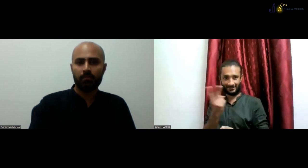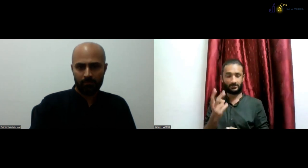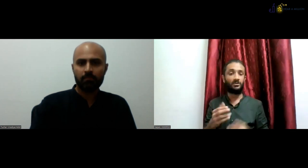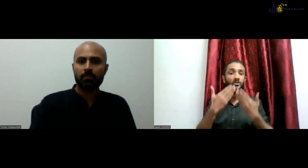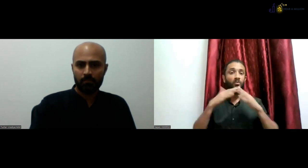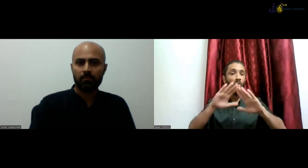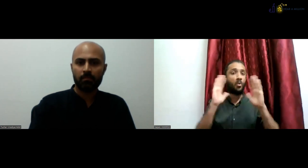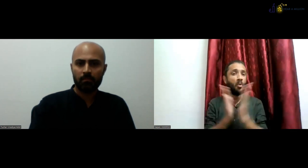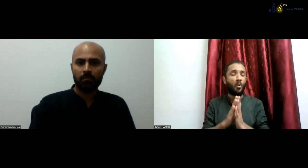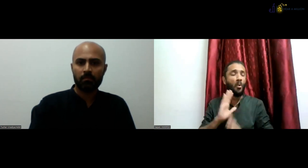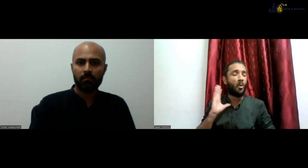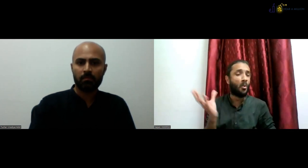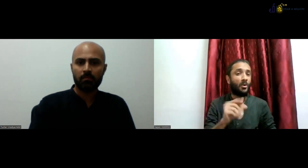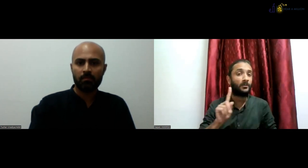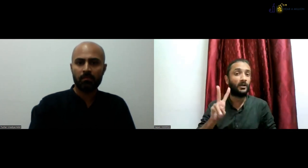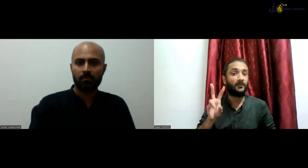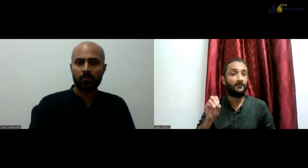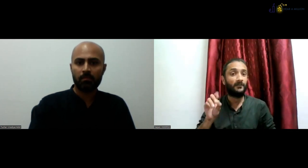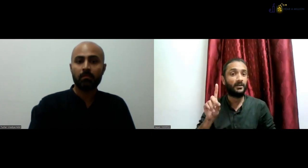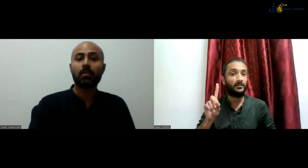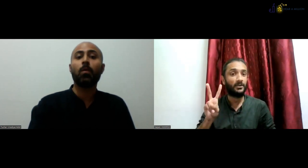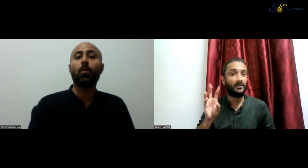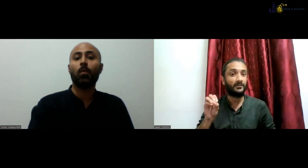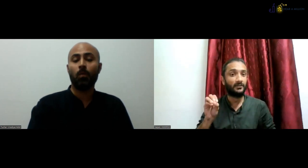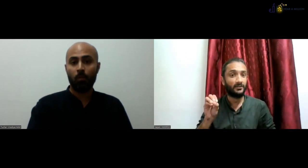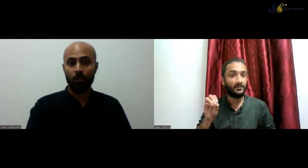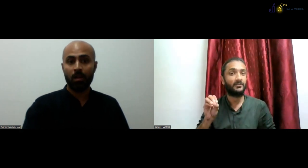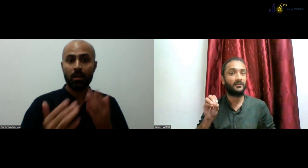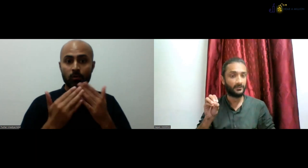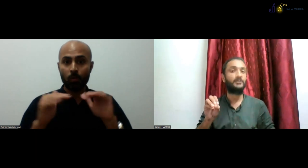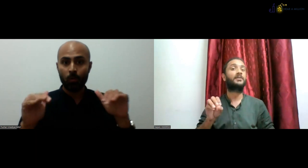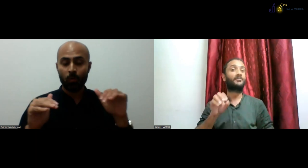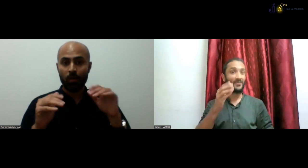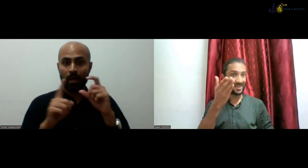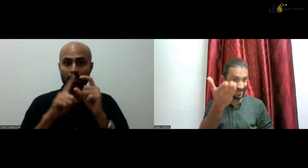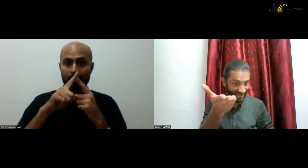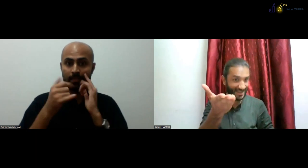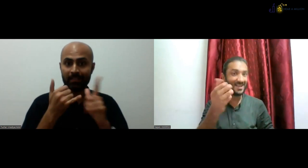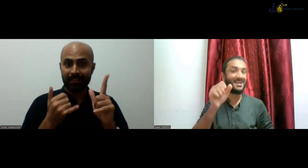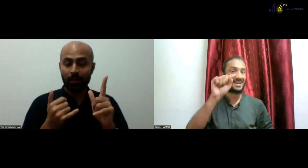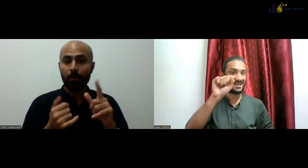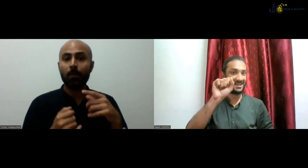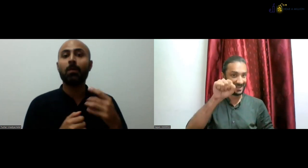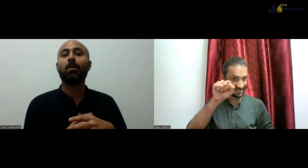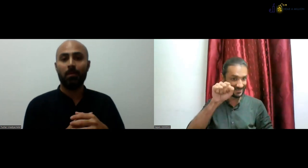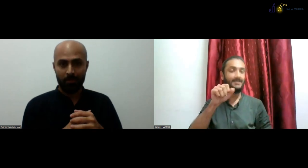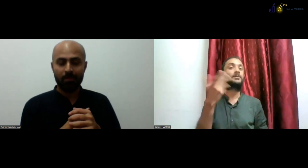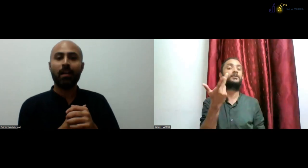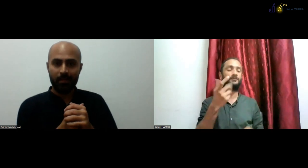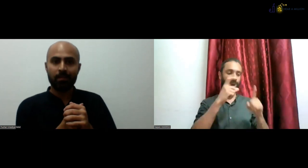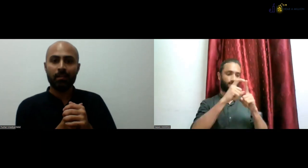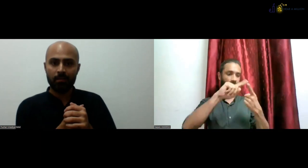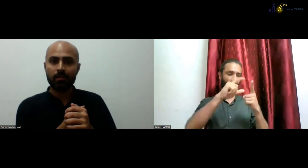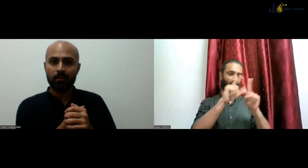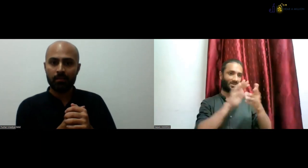about the DIDHI program and the DTISL program. We have 120 students. Sorry, the national